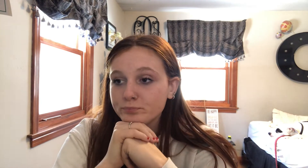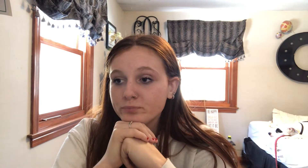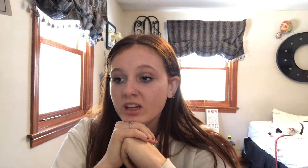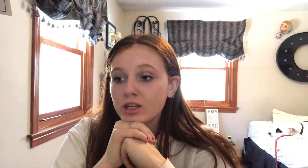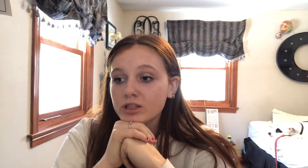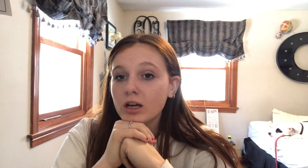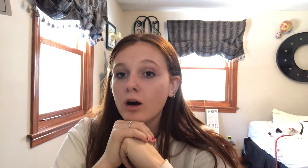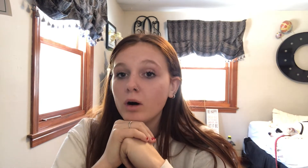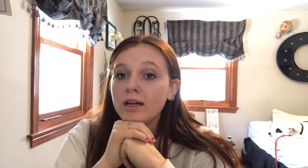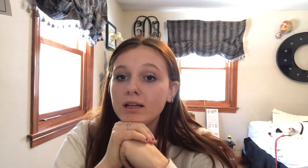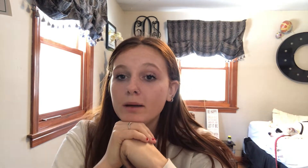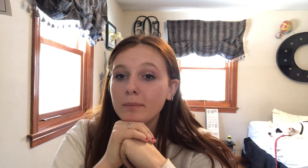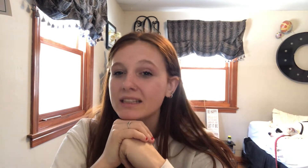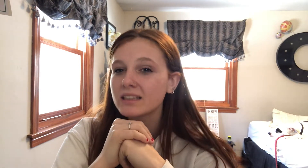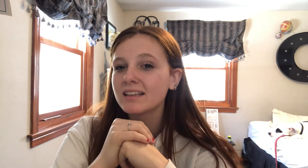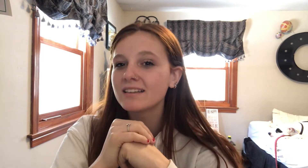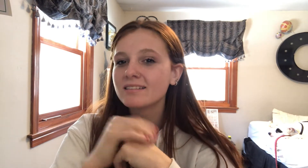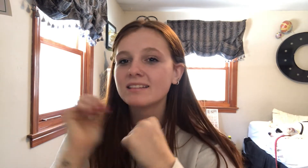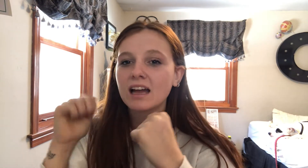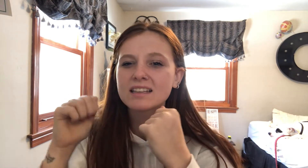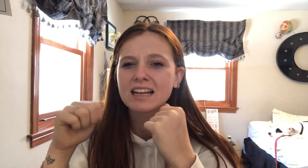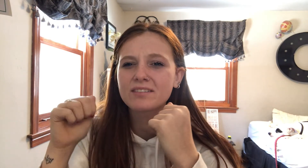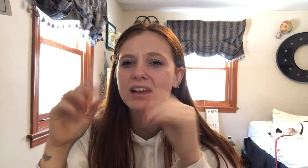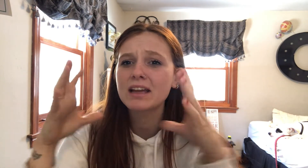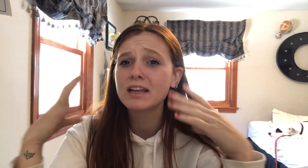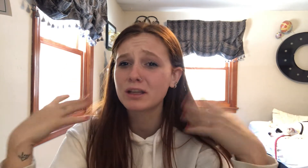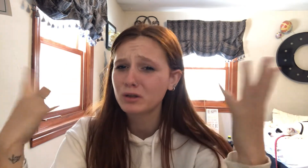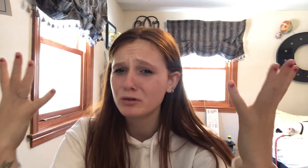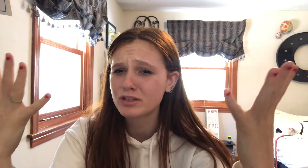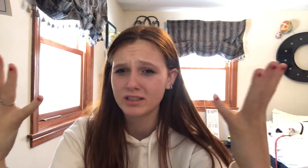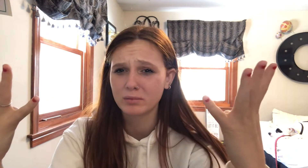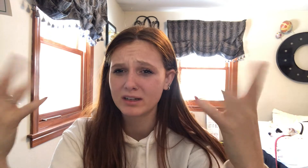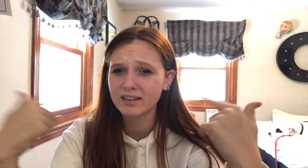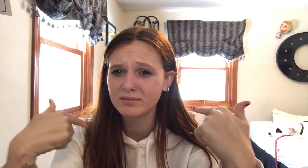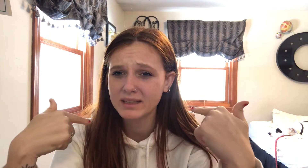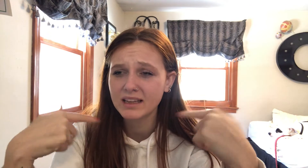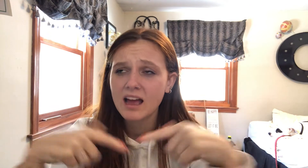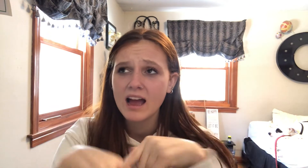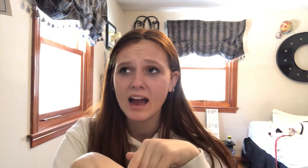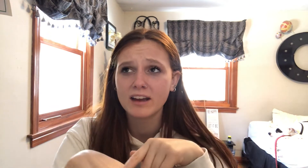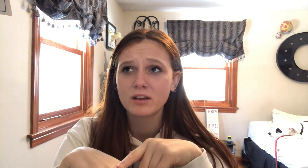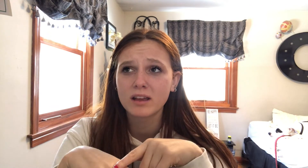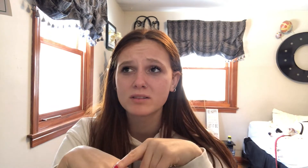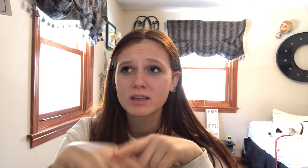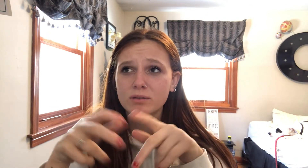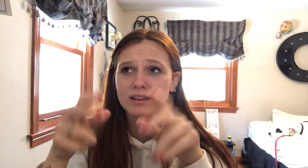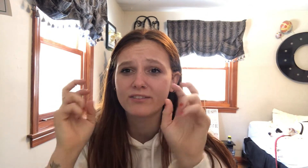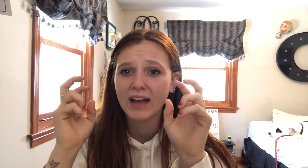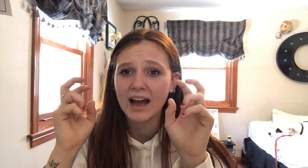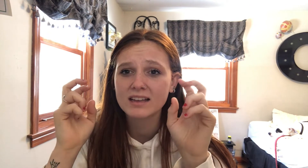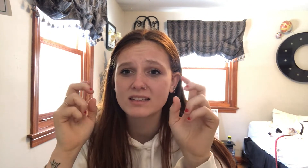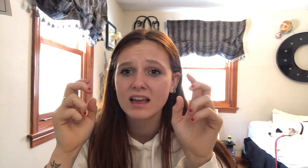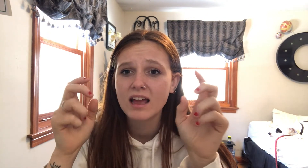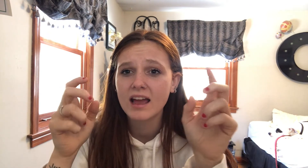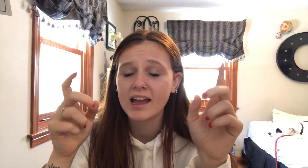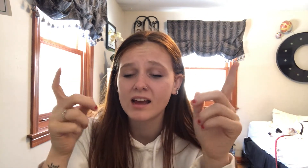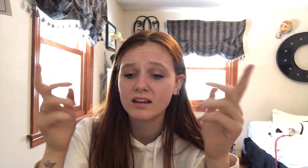so basically, yeah, it was kind of like a huge summary of me. I know that was like really fast and